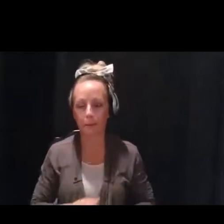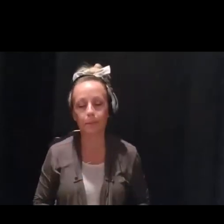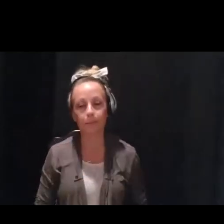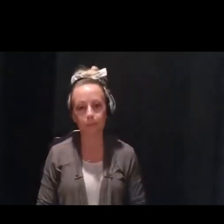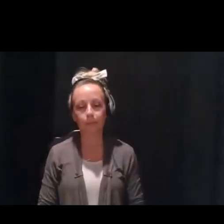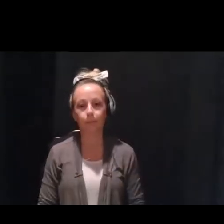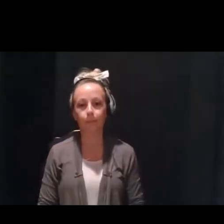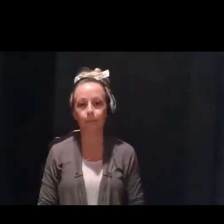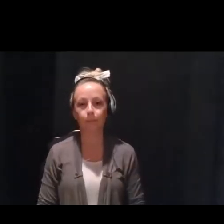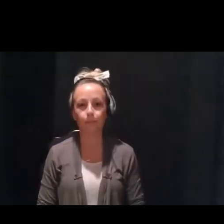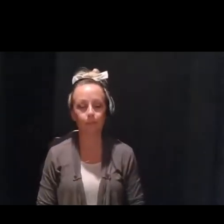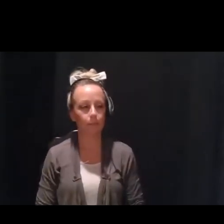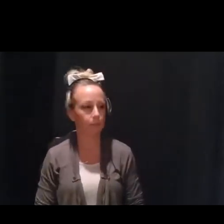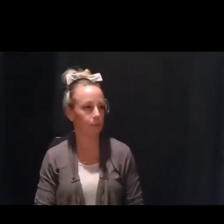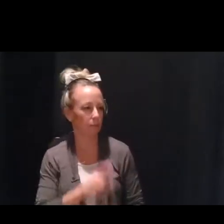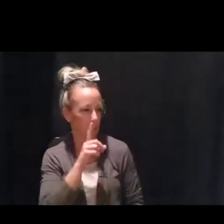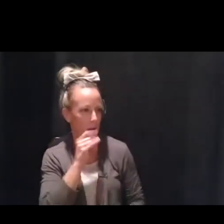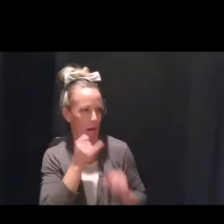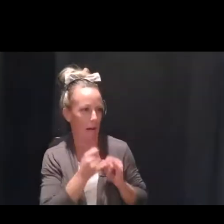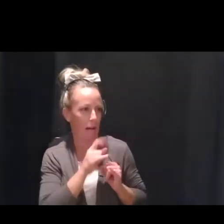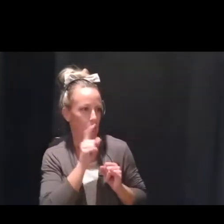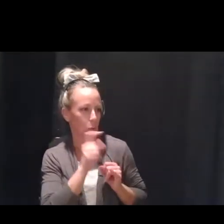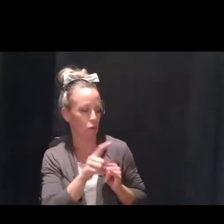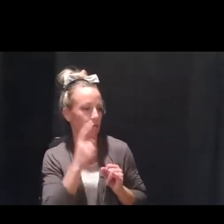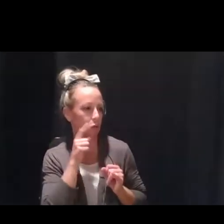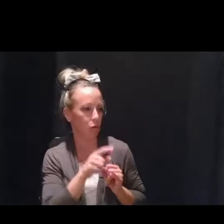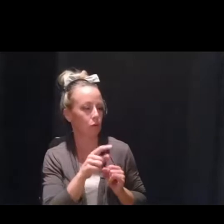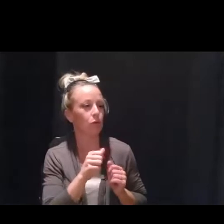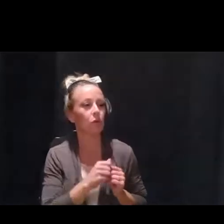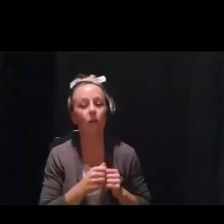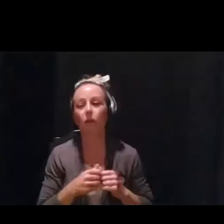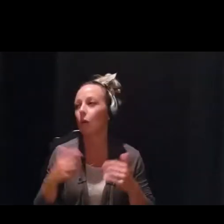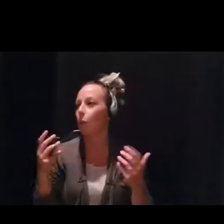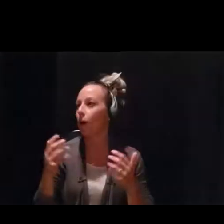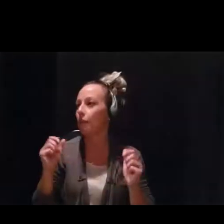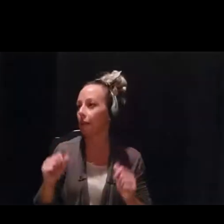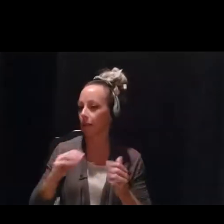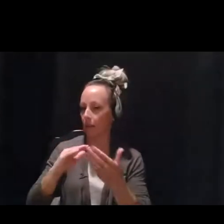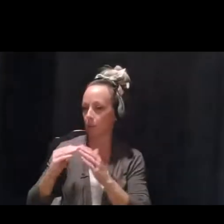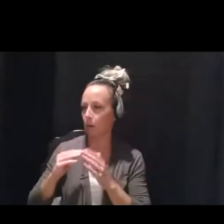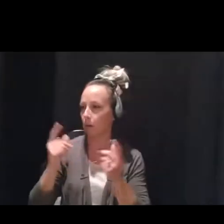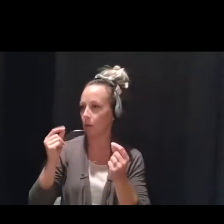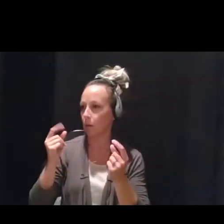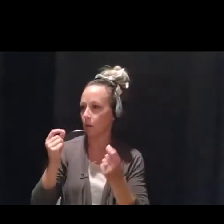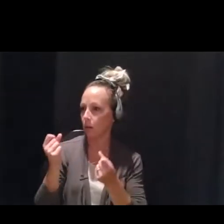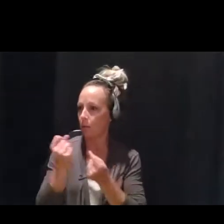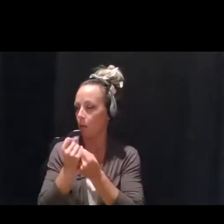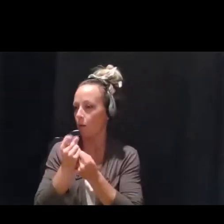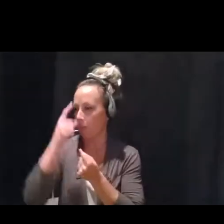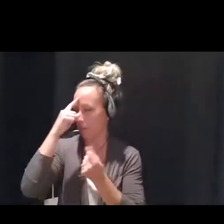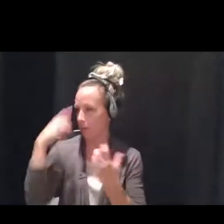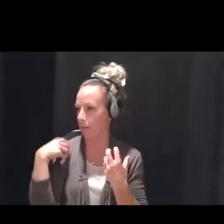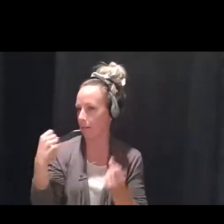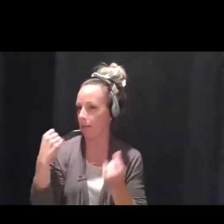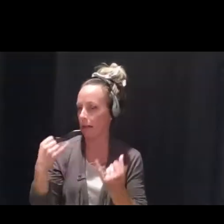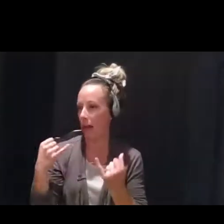And we have one last question for you that we have prepared. What can the community do to support mental health now and beyond